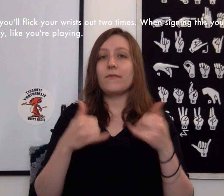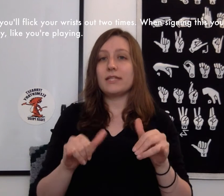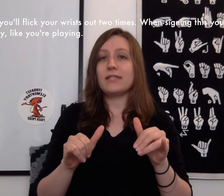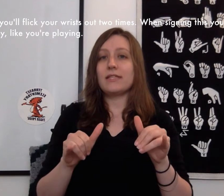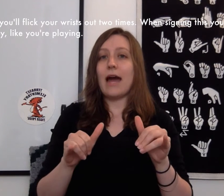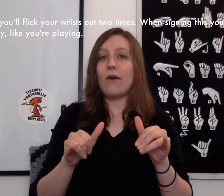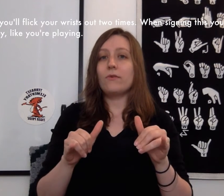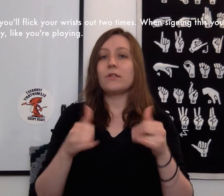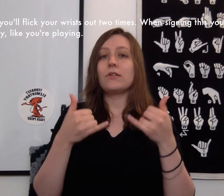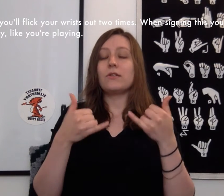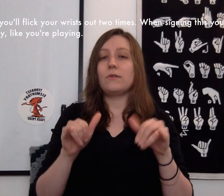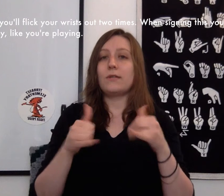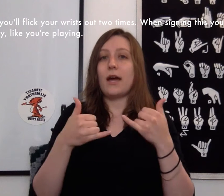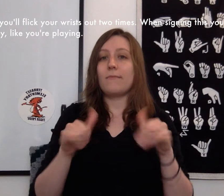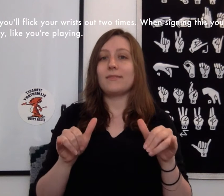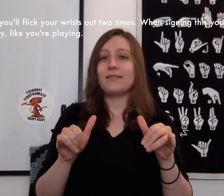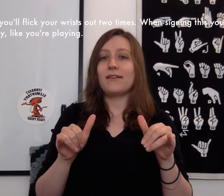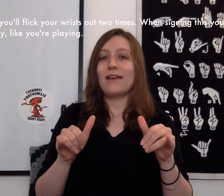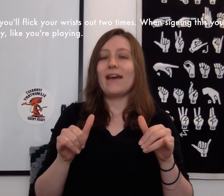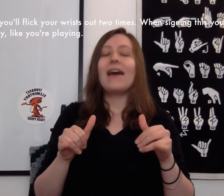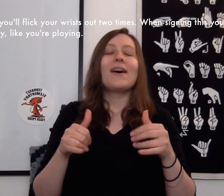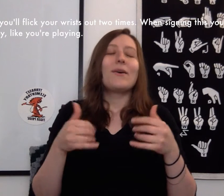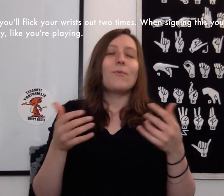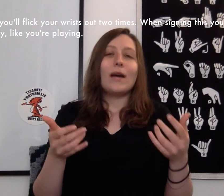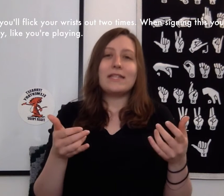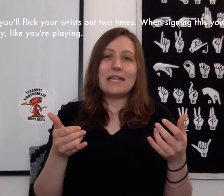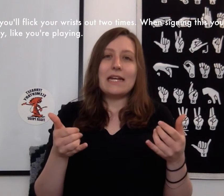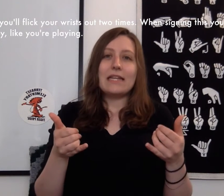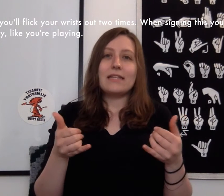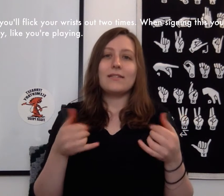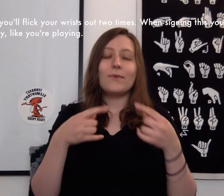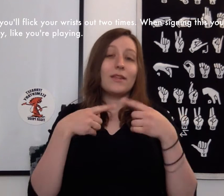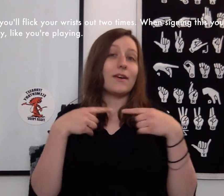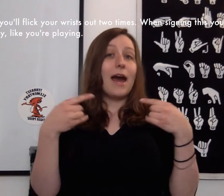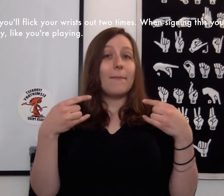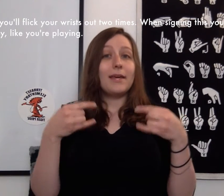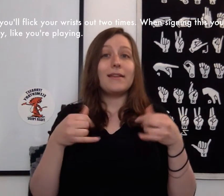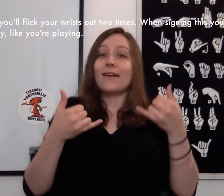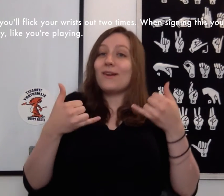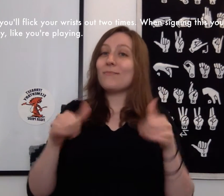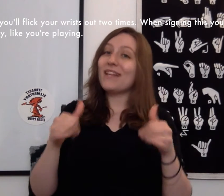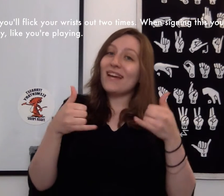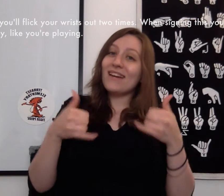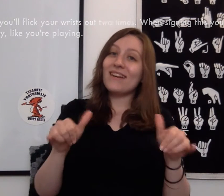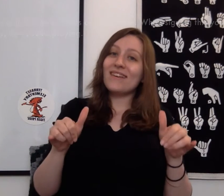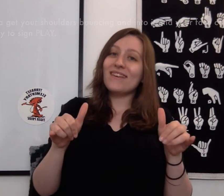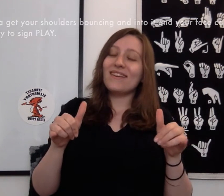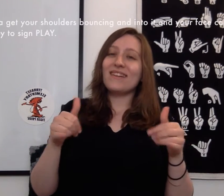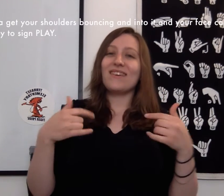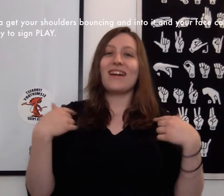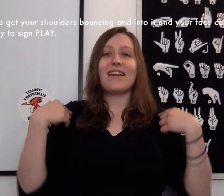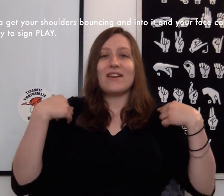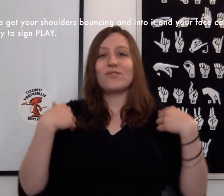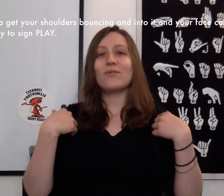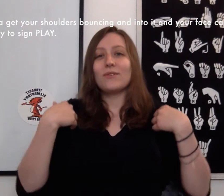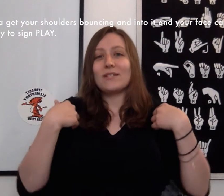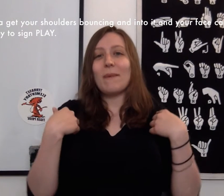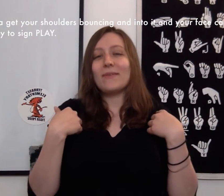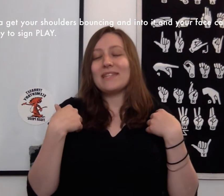wrists out two times. When signing this, you can look happy like you're playing, you're going to get your shoulders bouncing